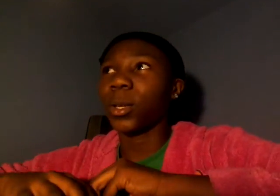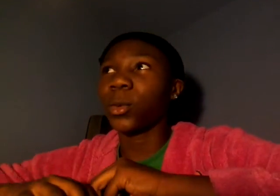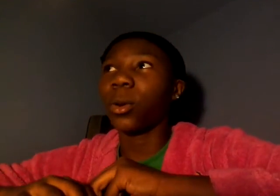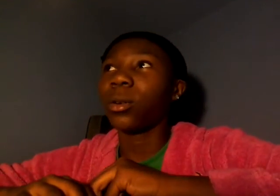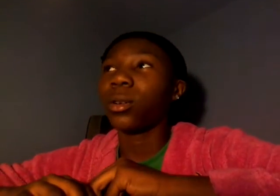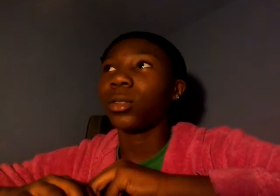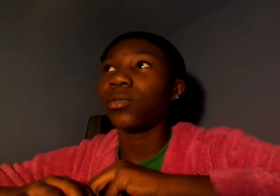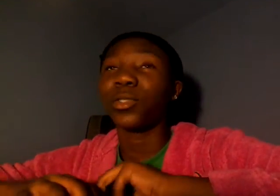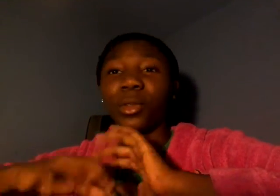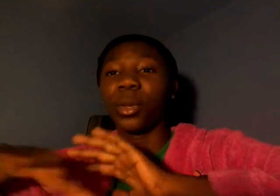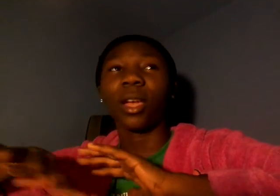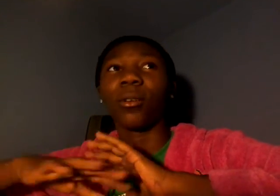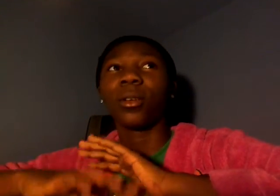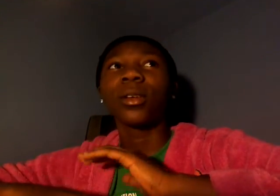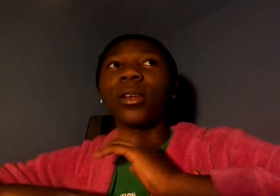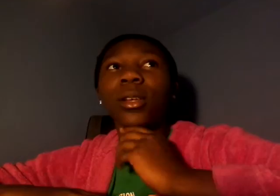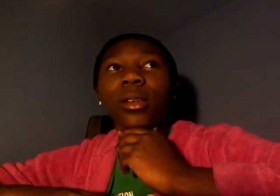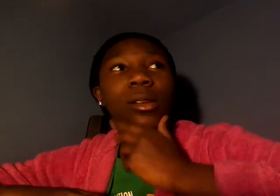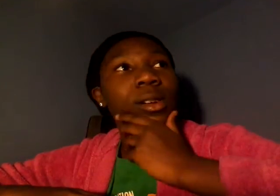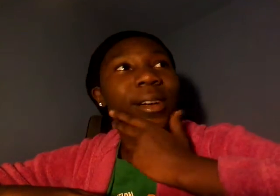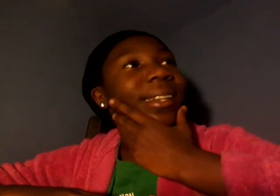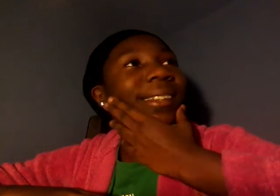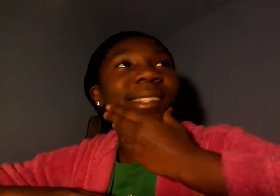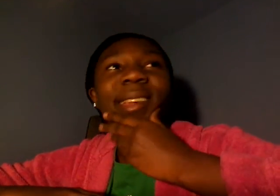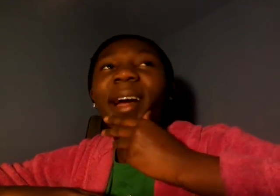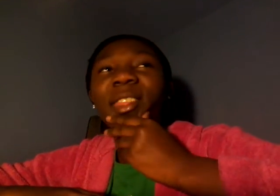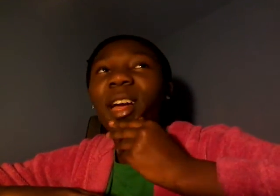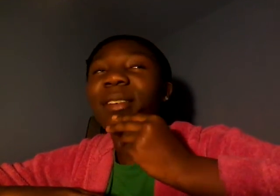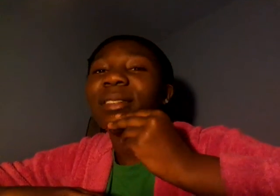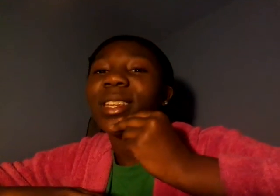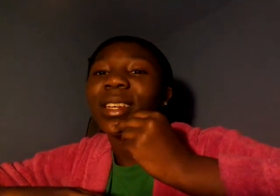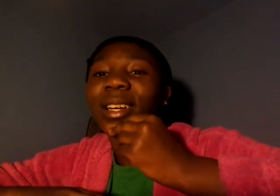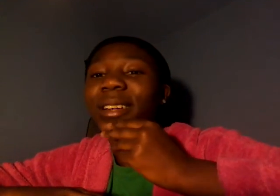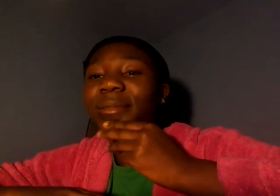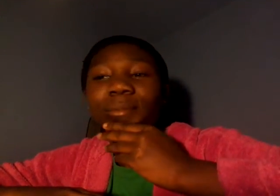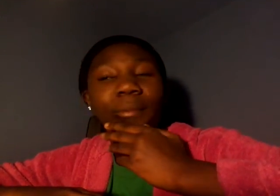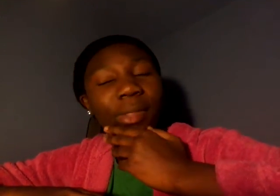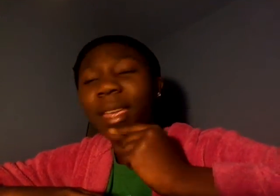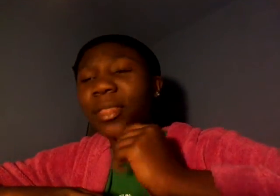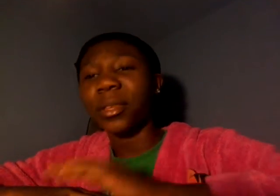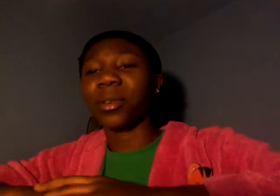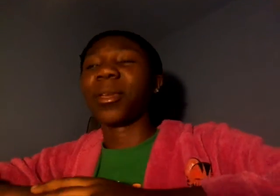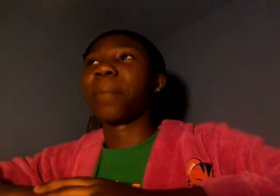schedule for the week yeah i don't really uh yeah i think that's going to be it